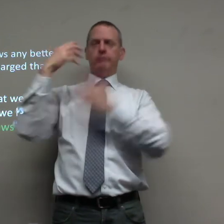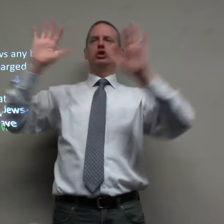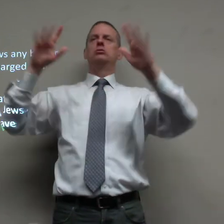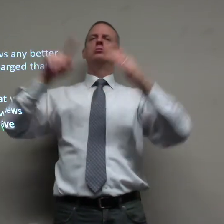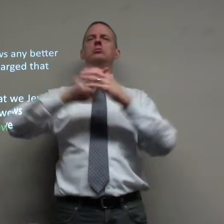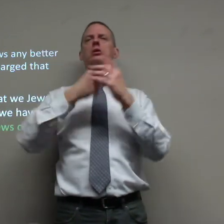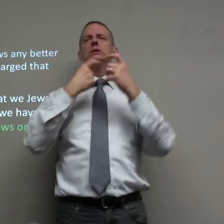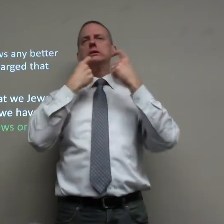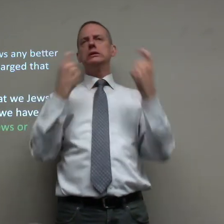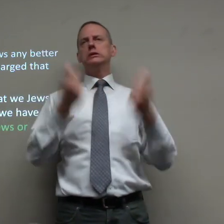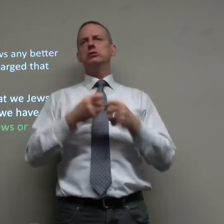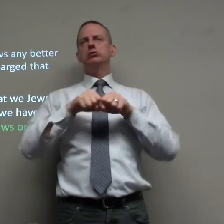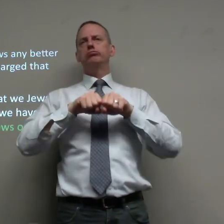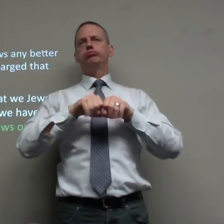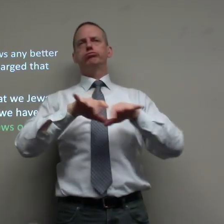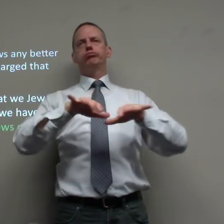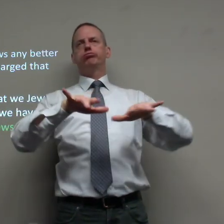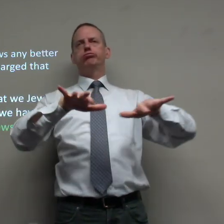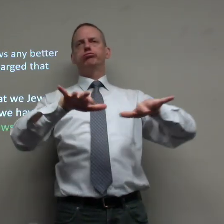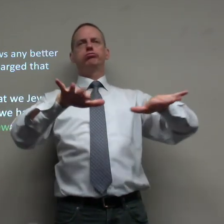by rebelling against God they've already sinned and spread